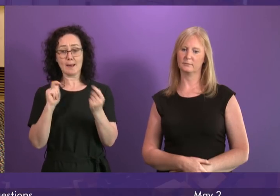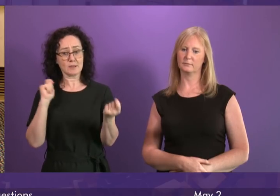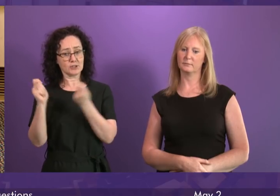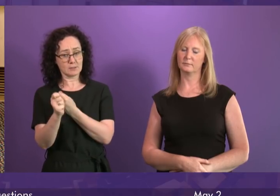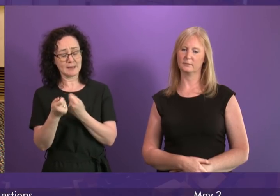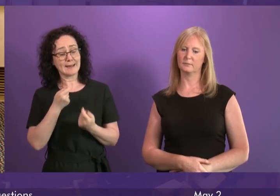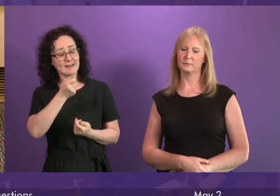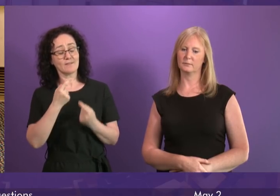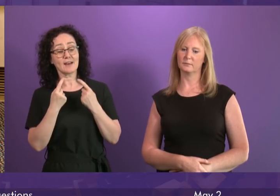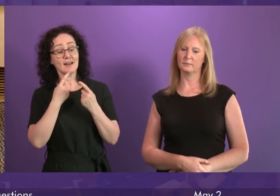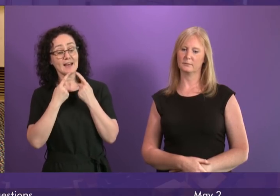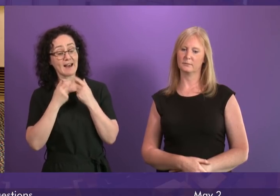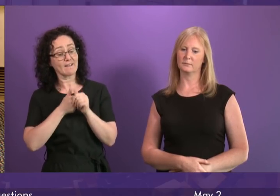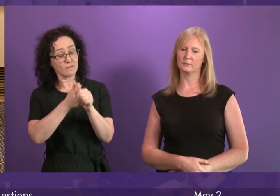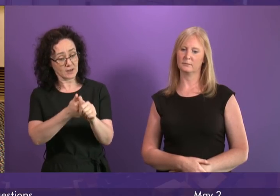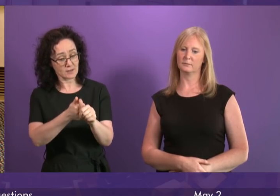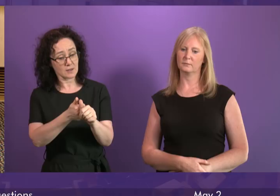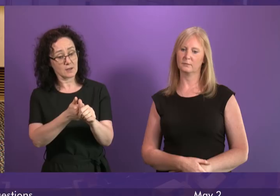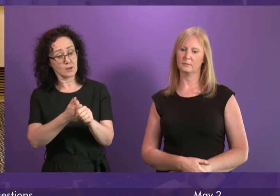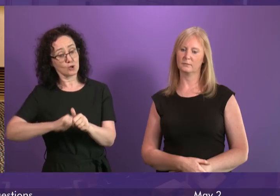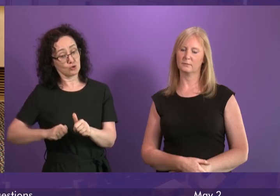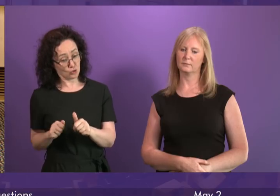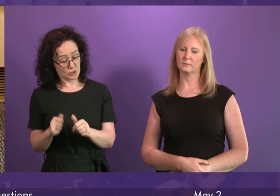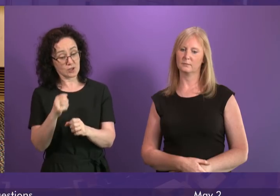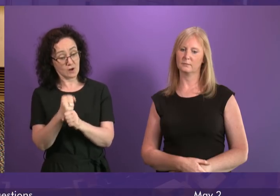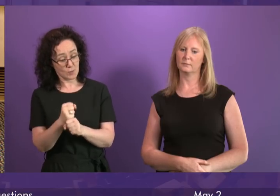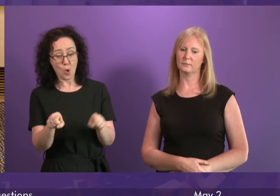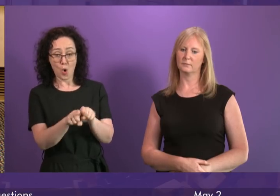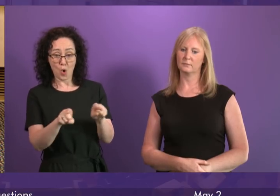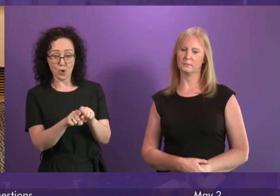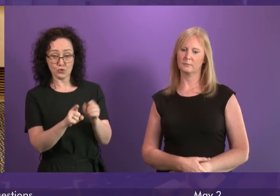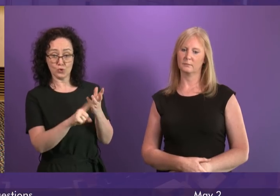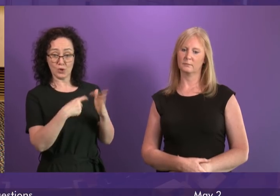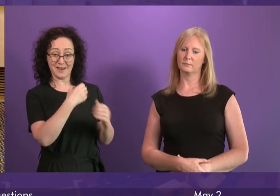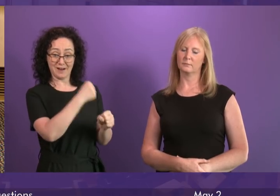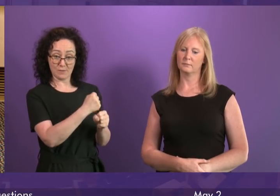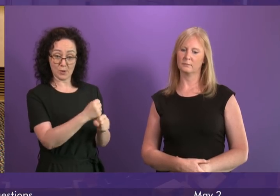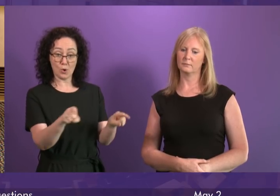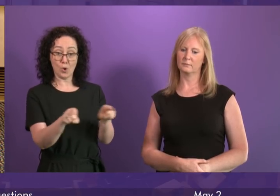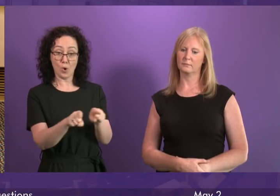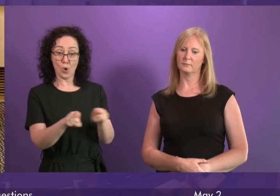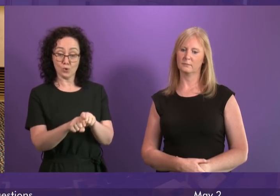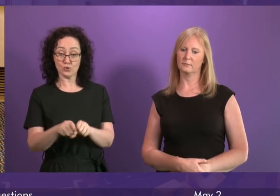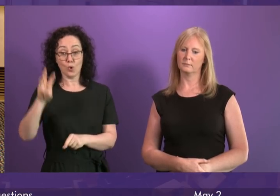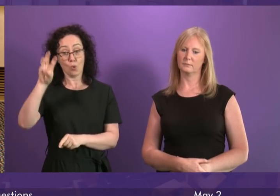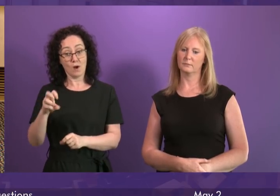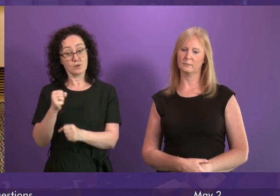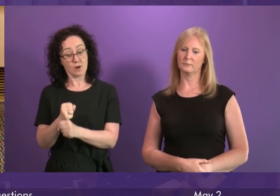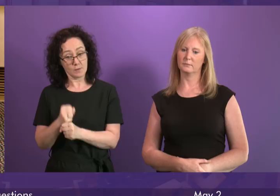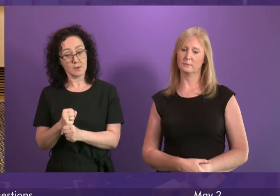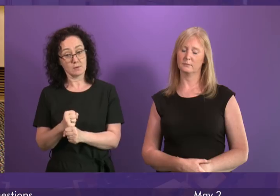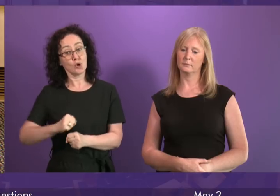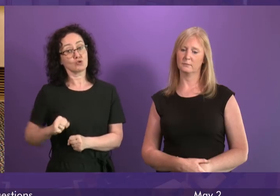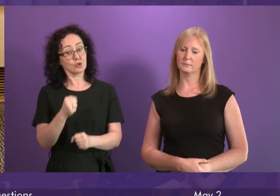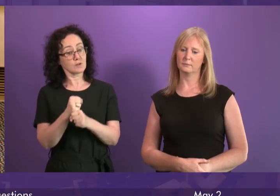to the Scottish government but to the UK government and the Welsh government and on the day where the Scottish government has immediately accepted that advice I haven't heard the UK government